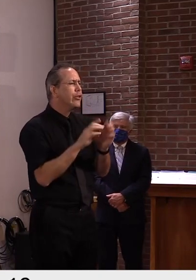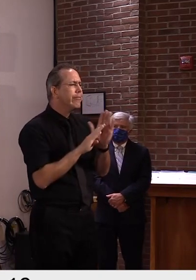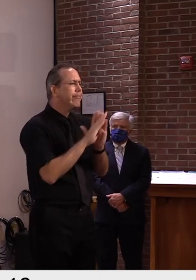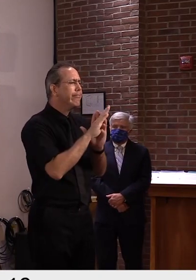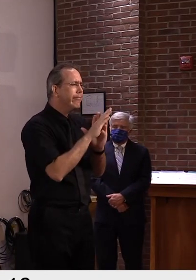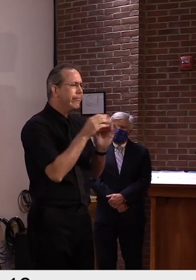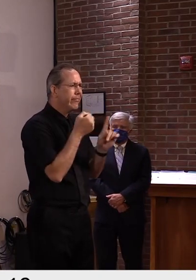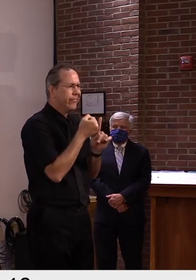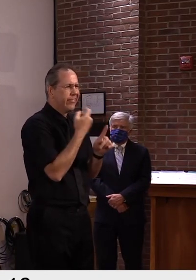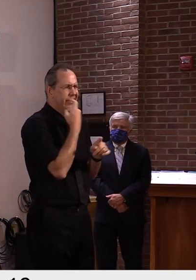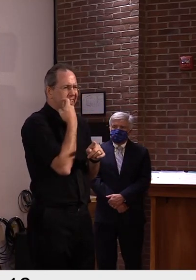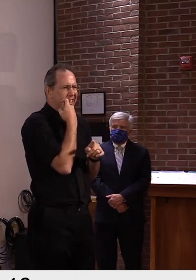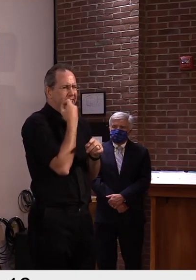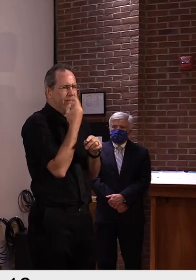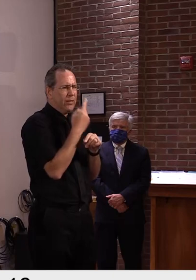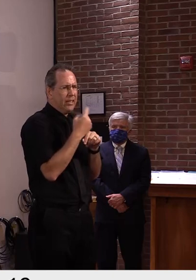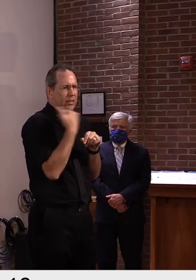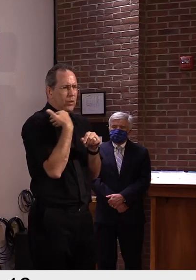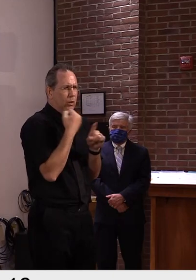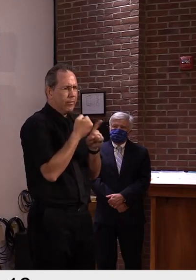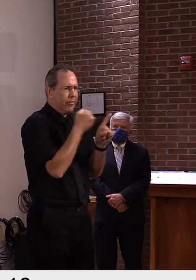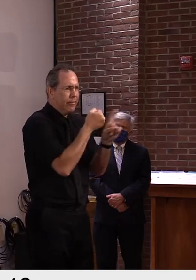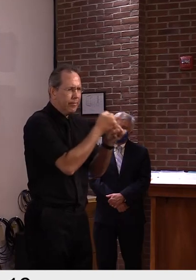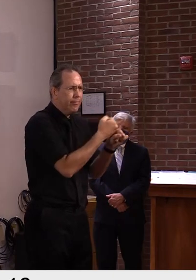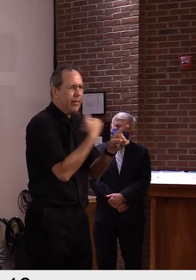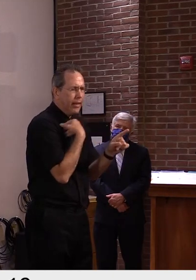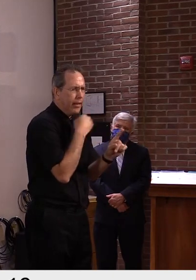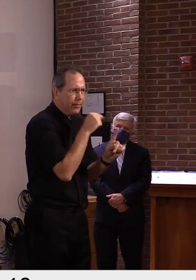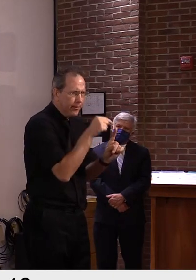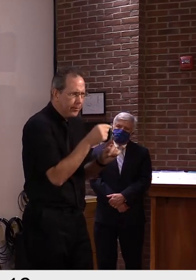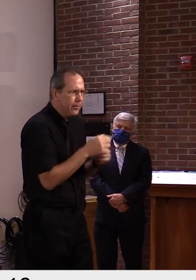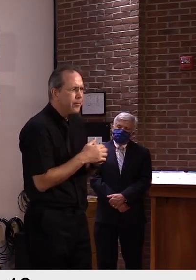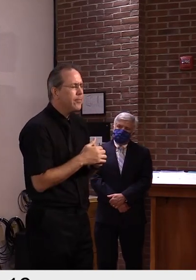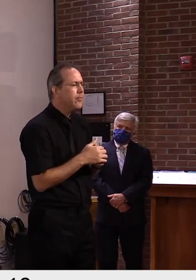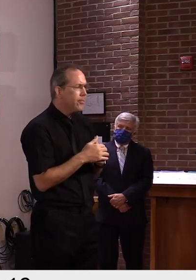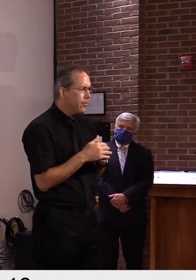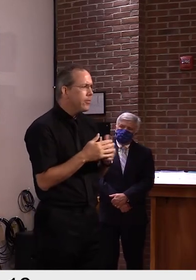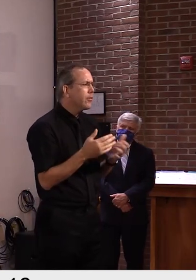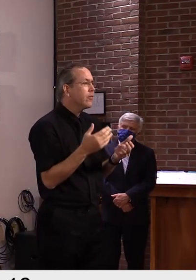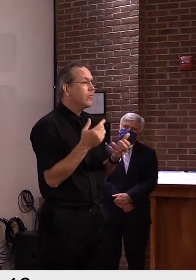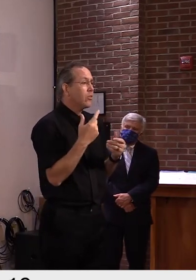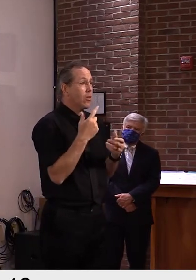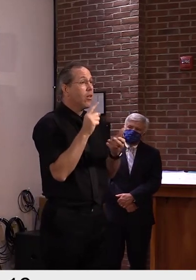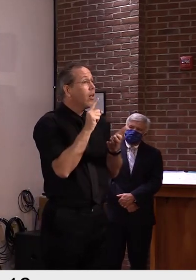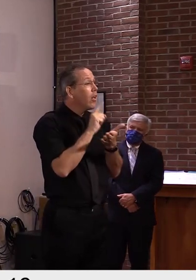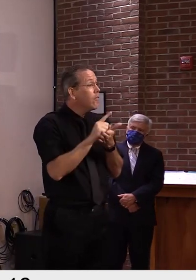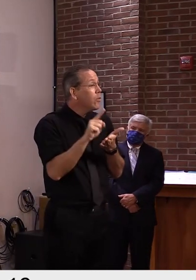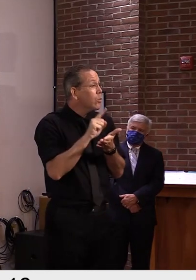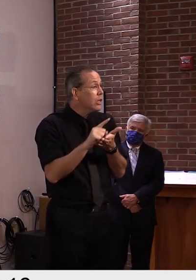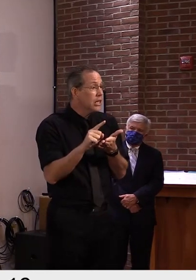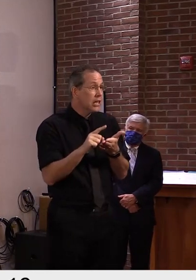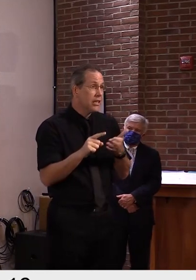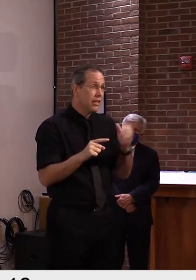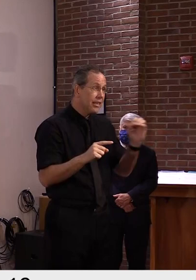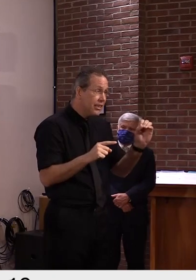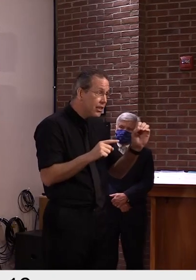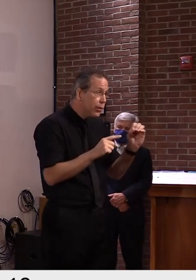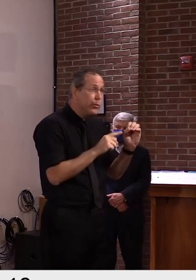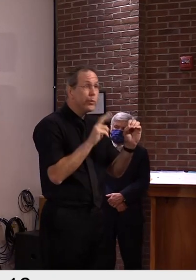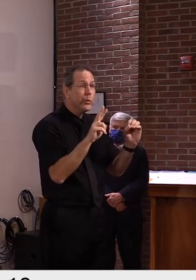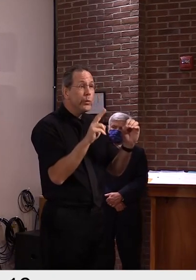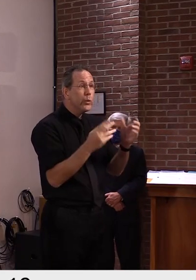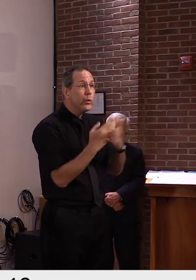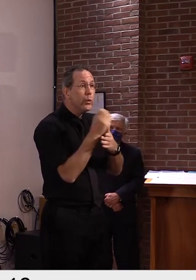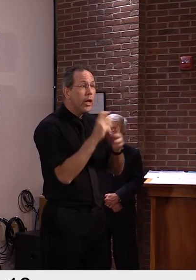July 1st. Um, but you know, every week we, we go from zero to two to a half a dozen to